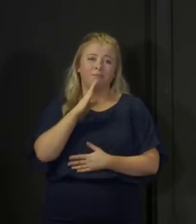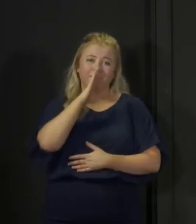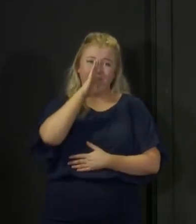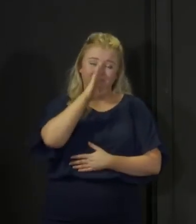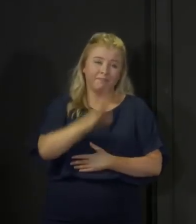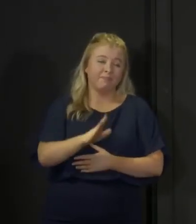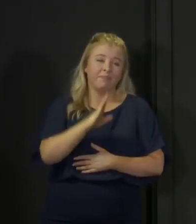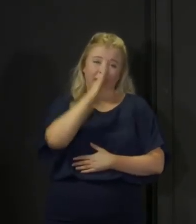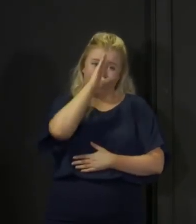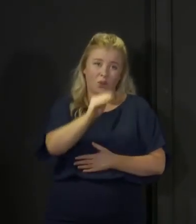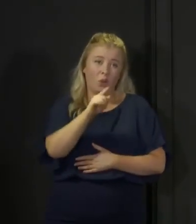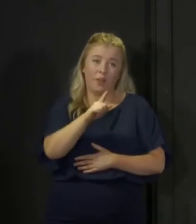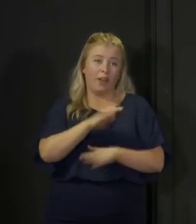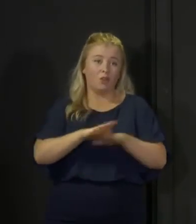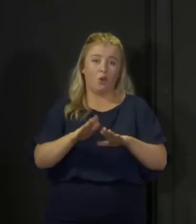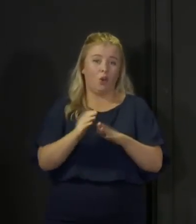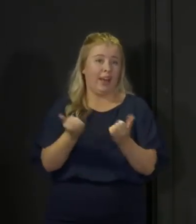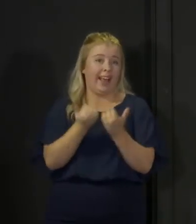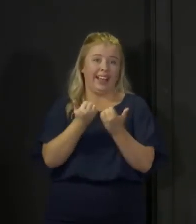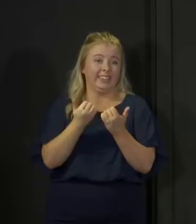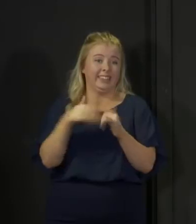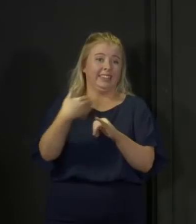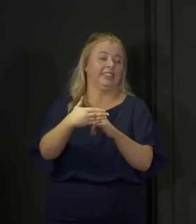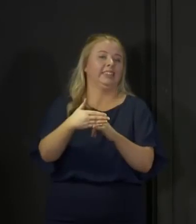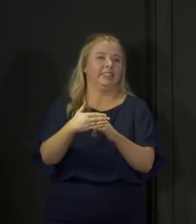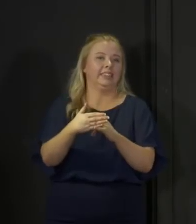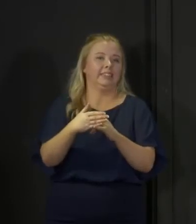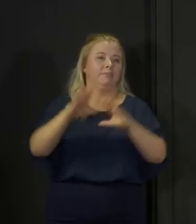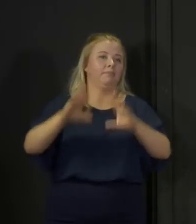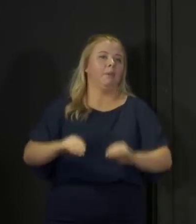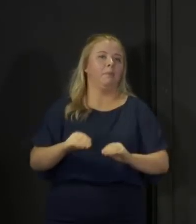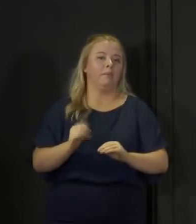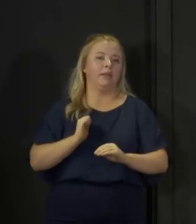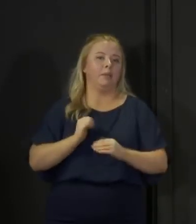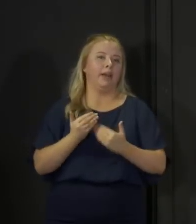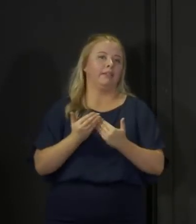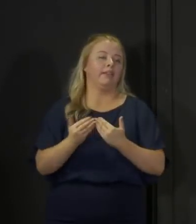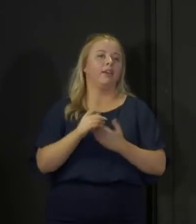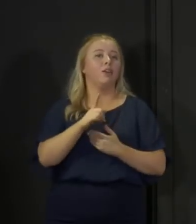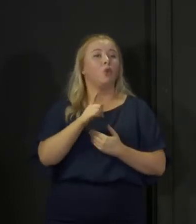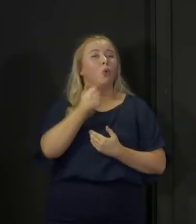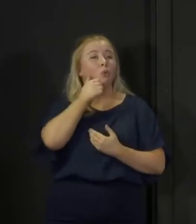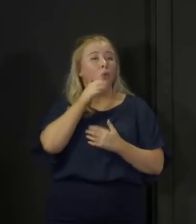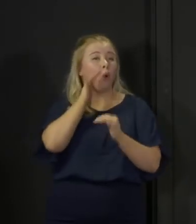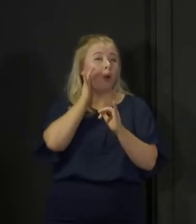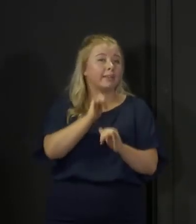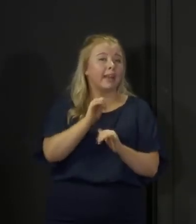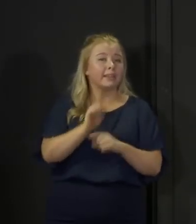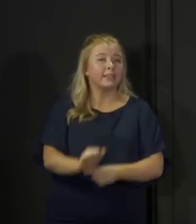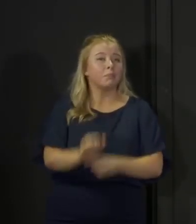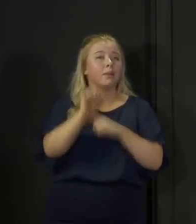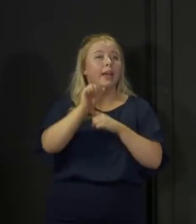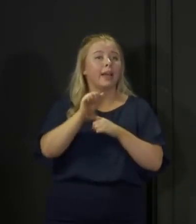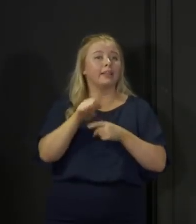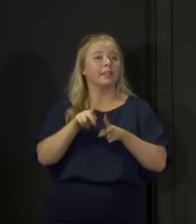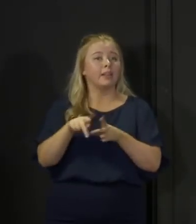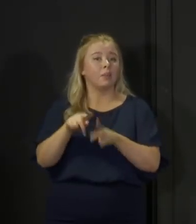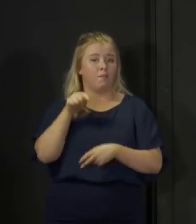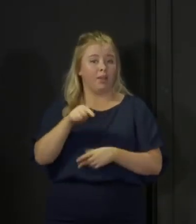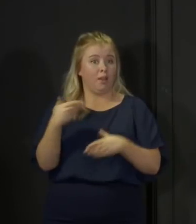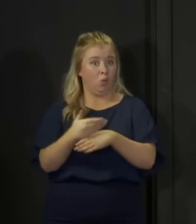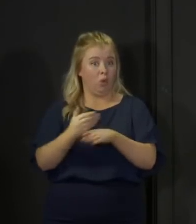to tell you that that is going to end in the immediate future. So this test and protect system, for it to work, whether it is